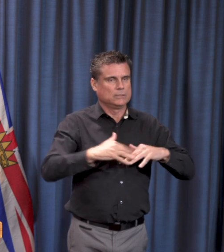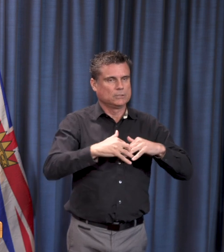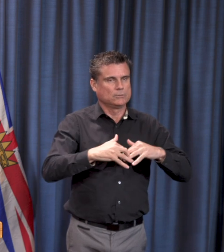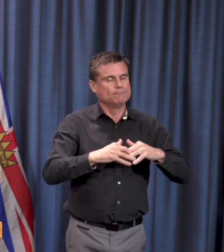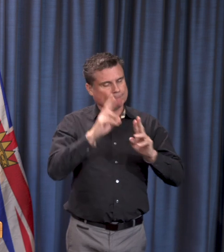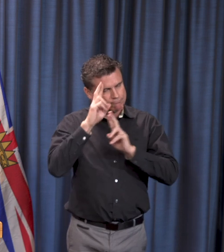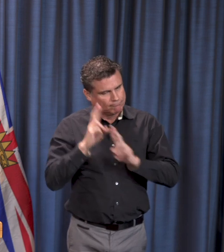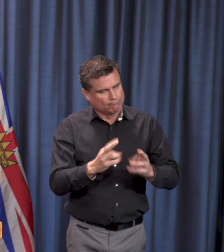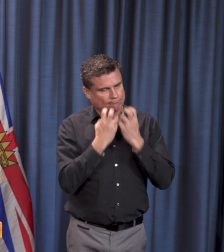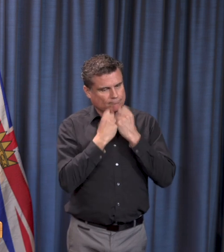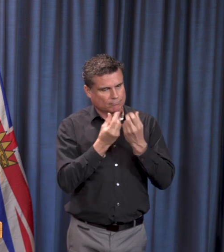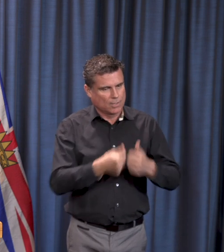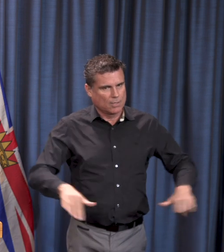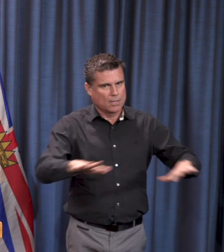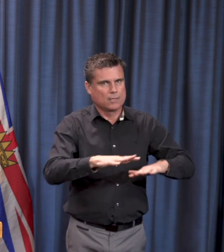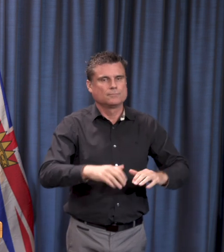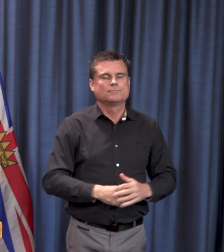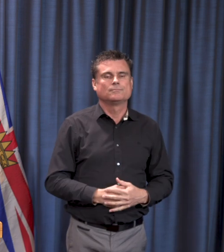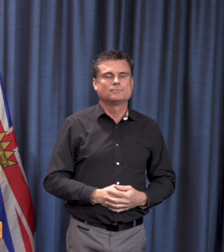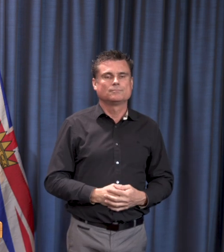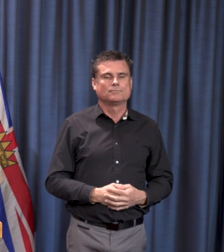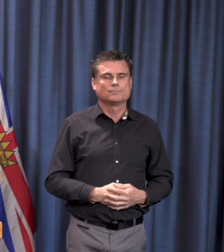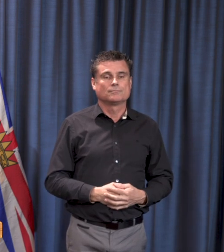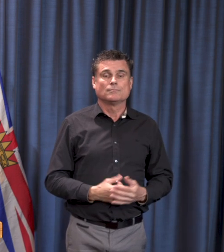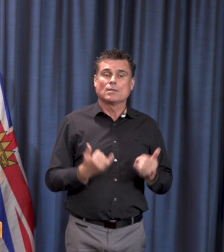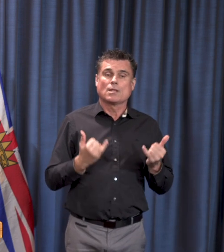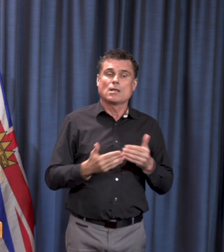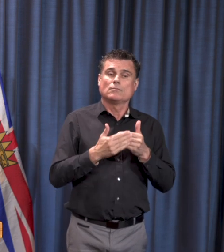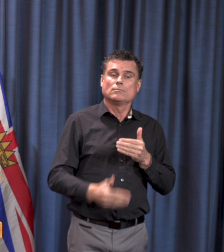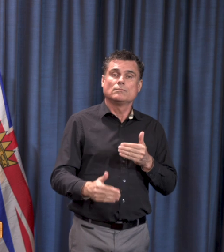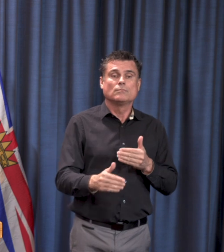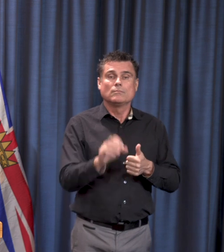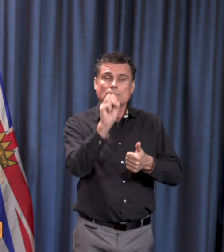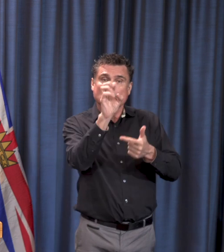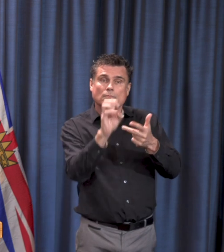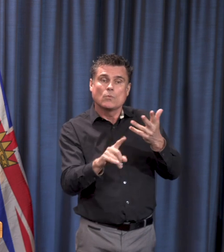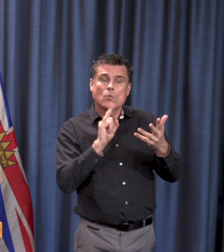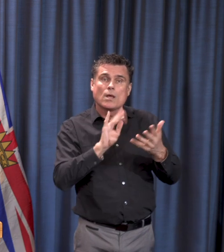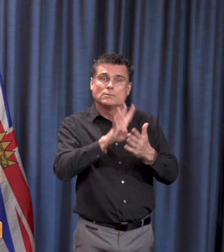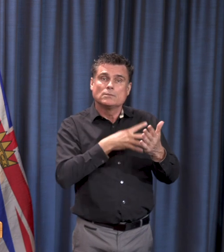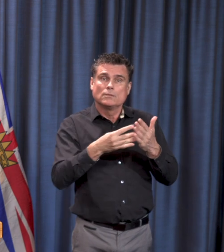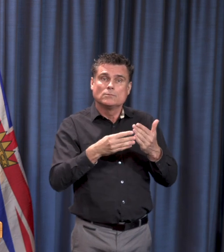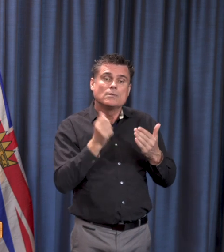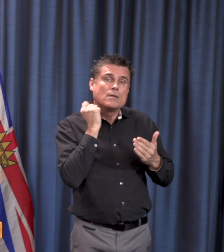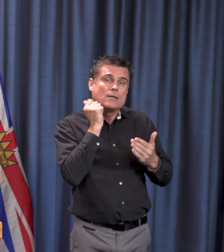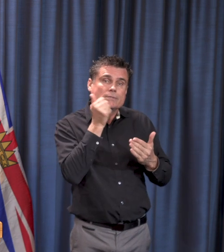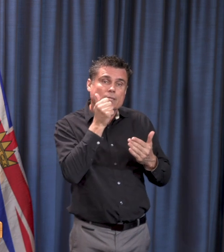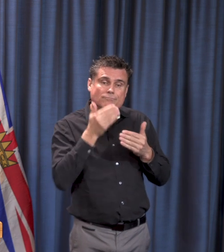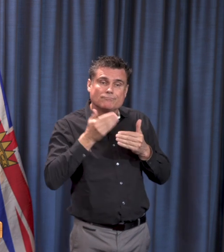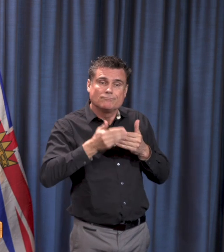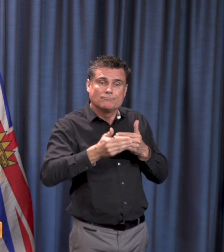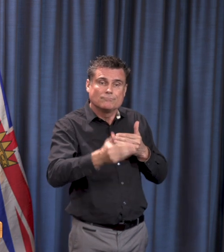To start, I wanted to present the schedule for the week. Today, obviously, we're at 10 a.m. on Monday. From